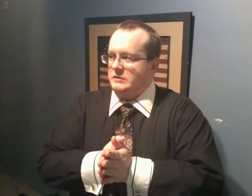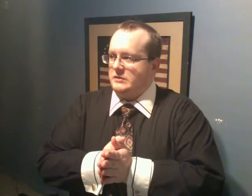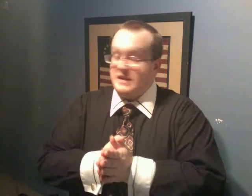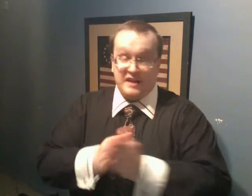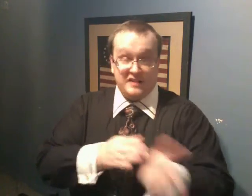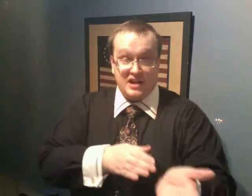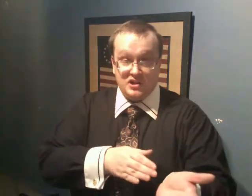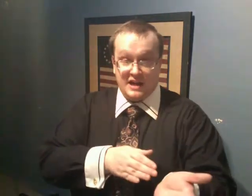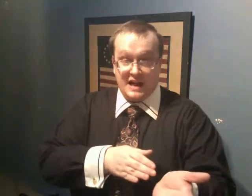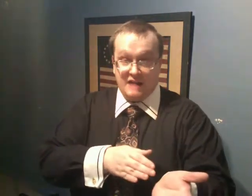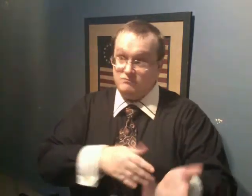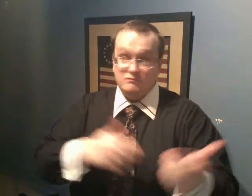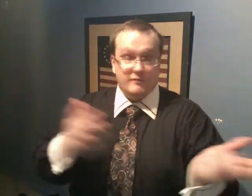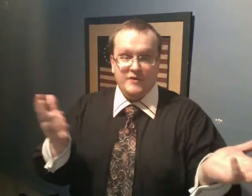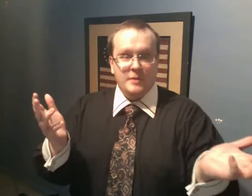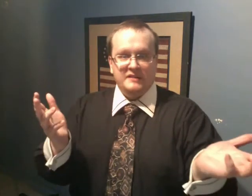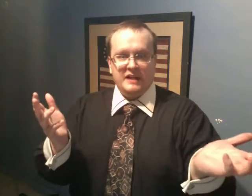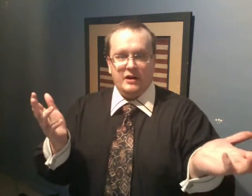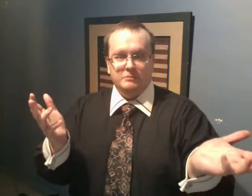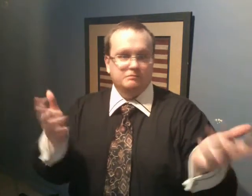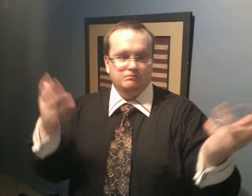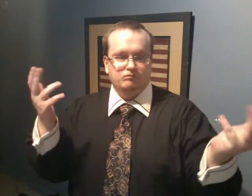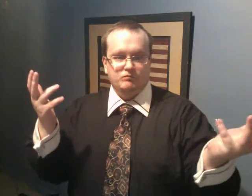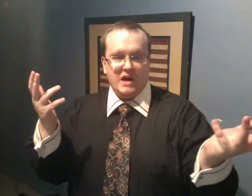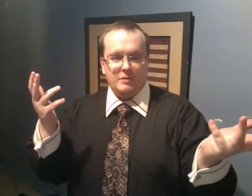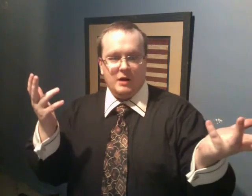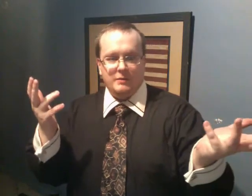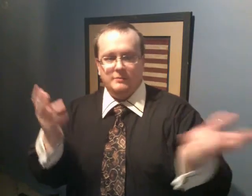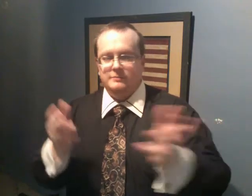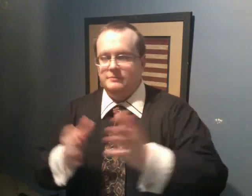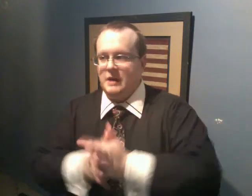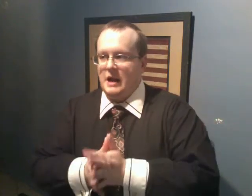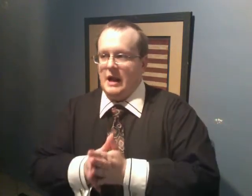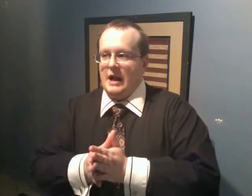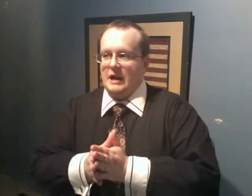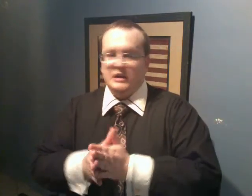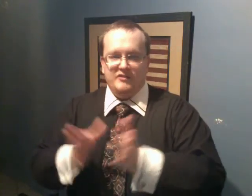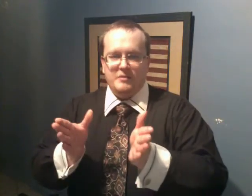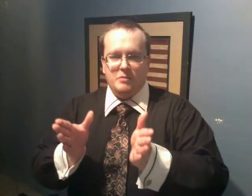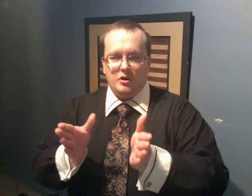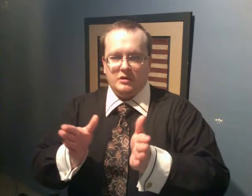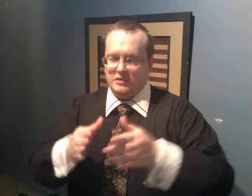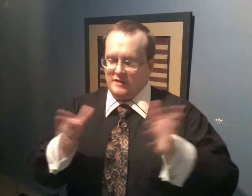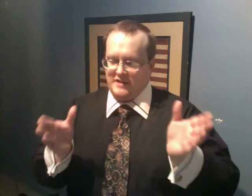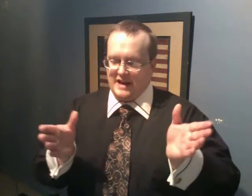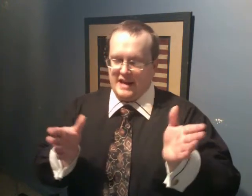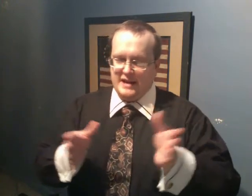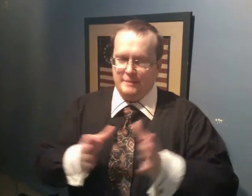Next agent I got a few months later. Not a problem. Love the book. Love the idea.